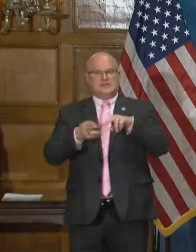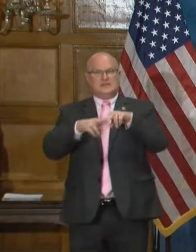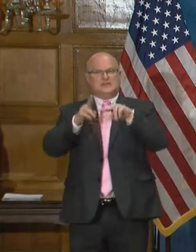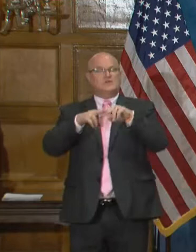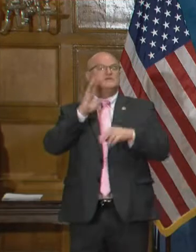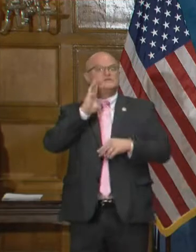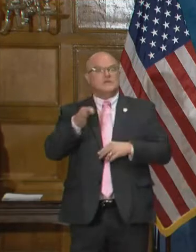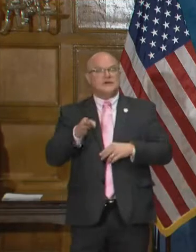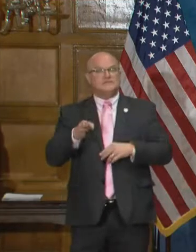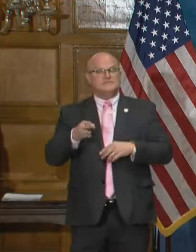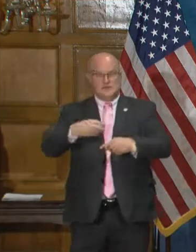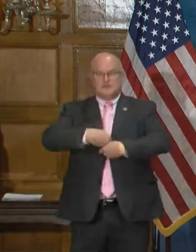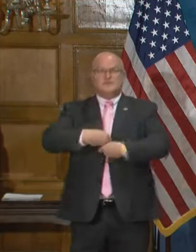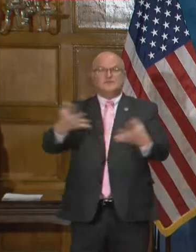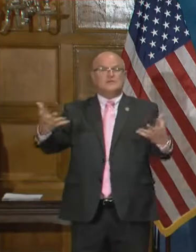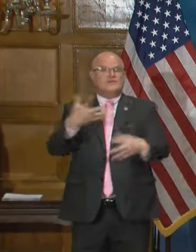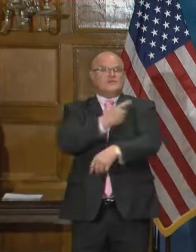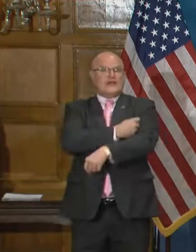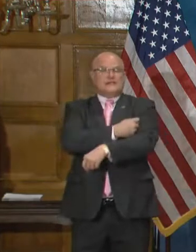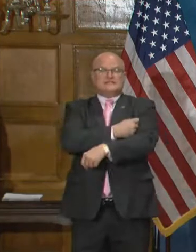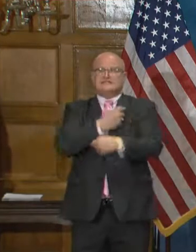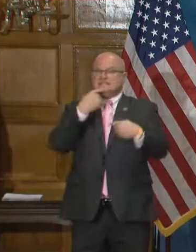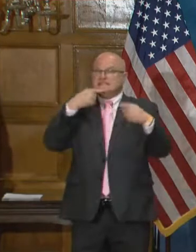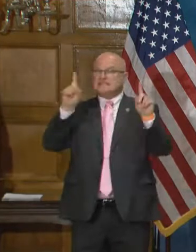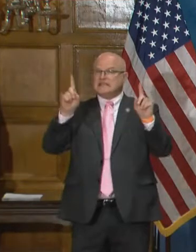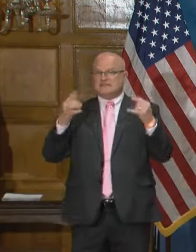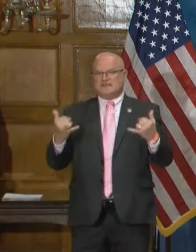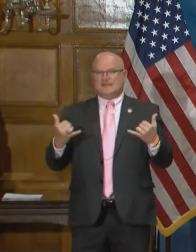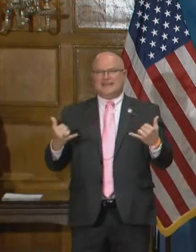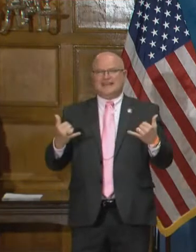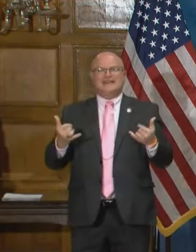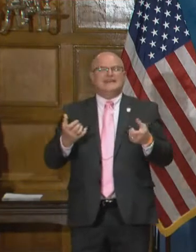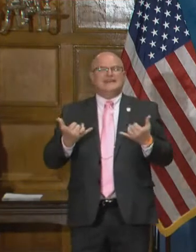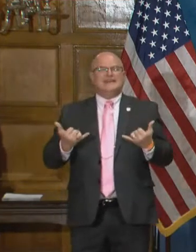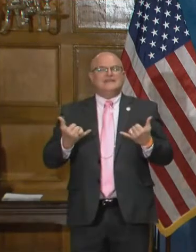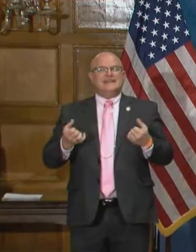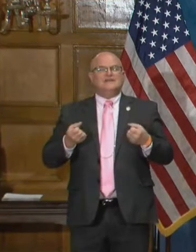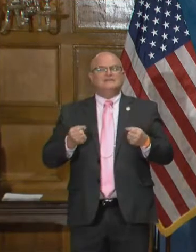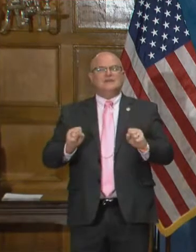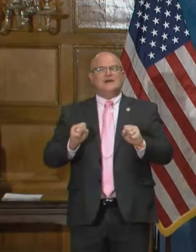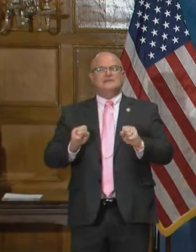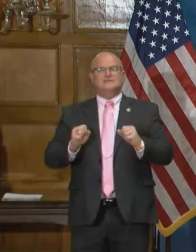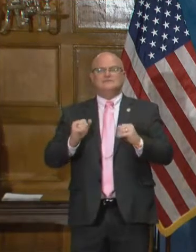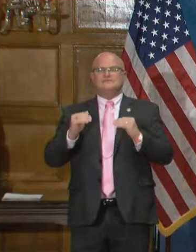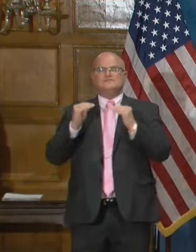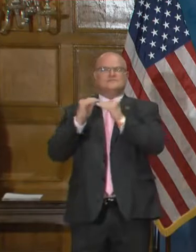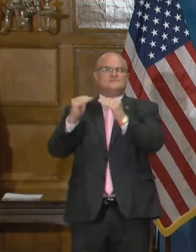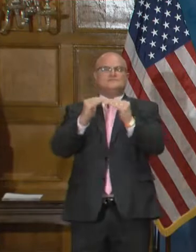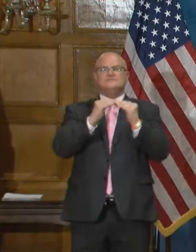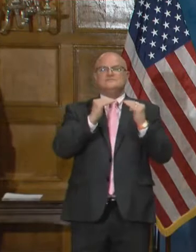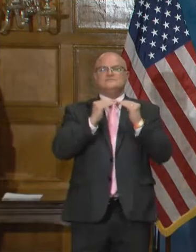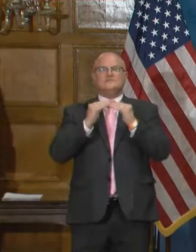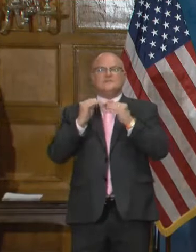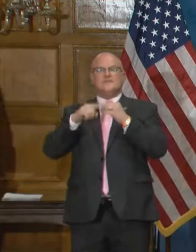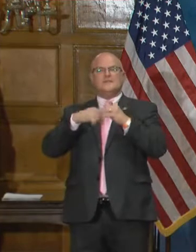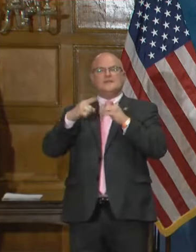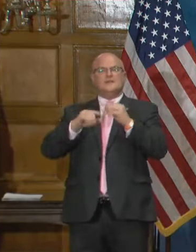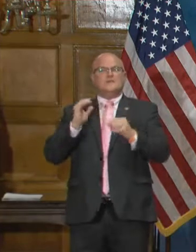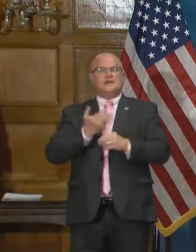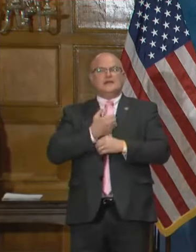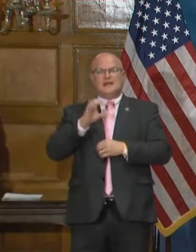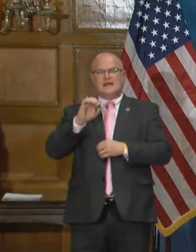We are distributing the vaccine efficiently at this point. We're trying to equitably distribute the vaccine among our